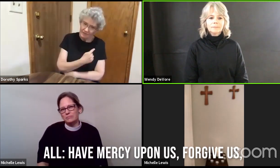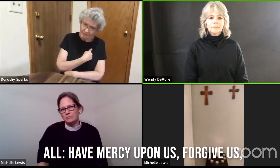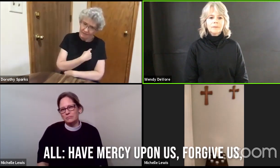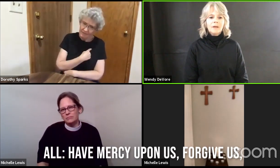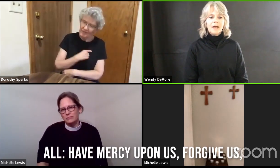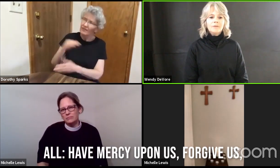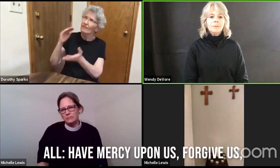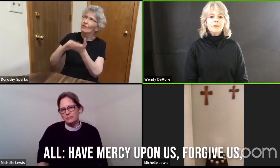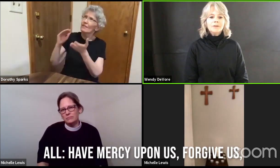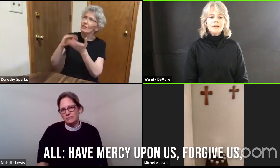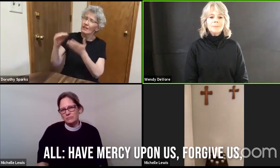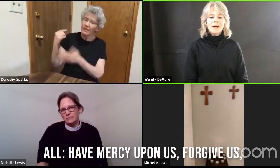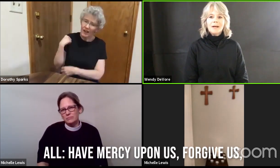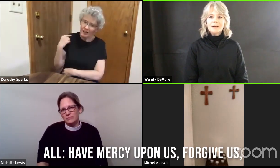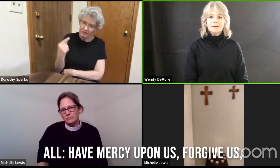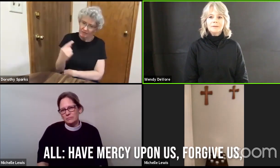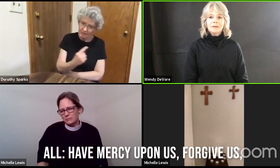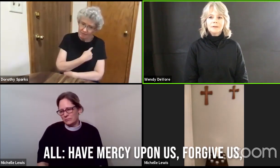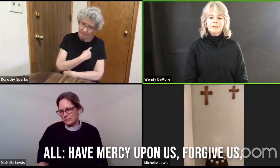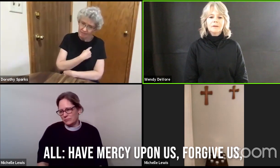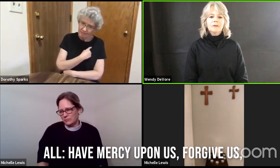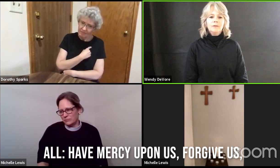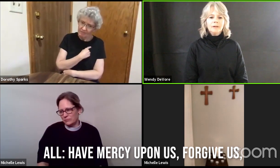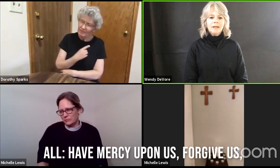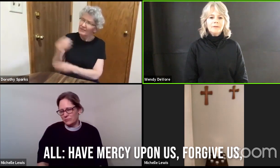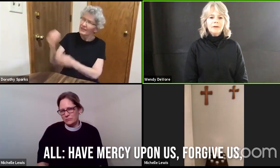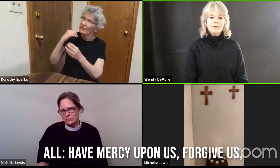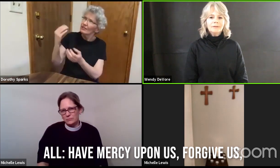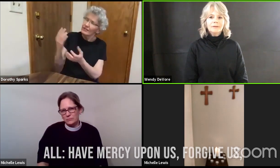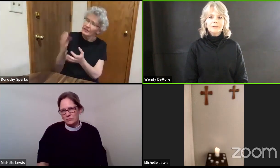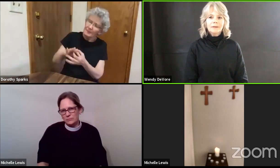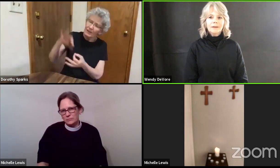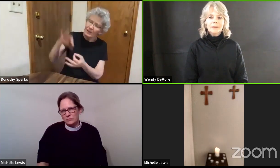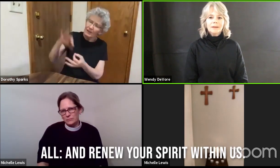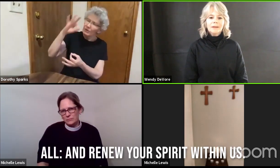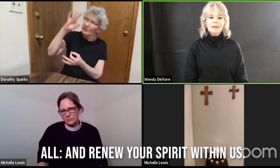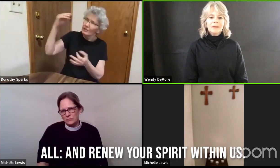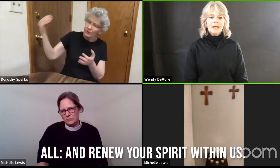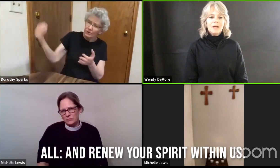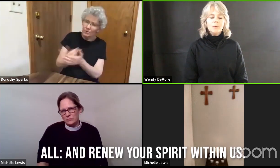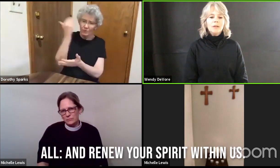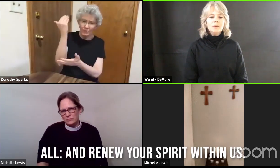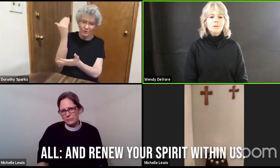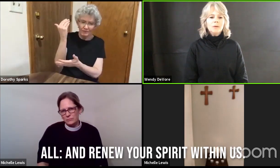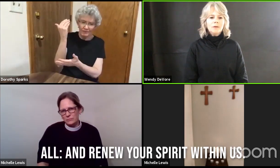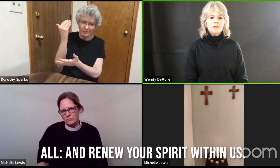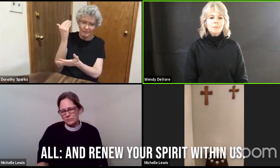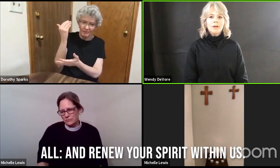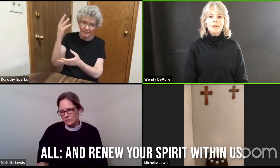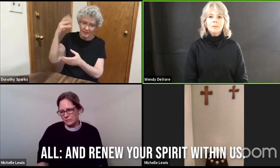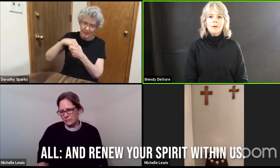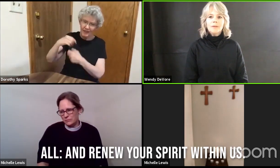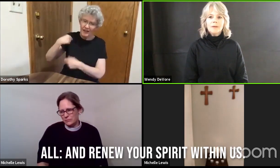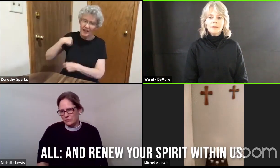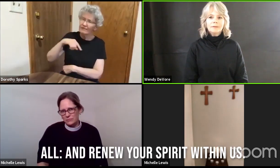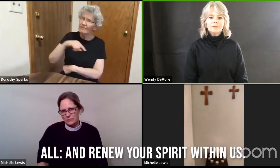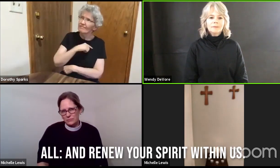Have mercy upon us, forgive us, and renew your spirit within us.